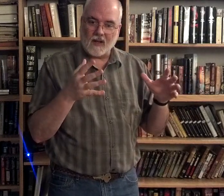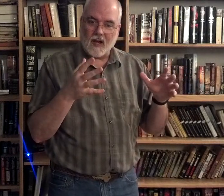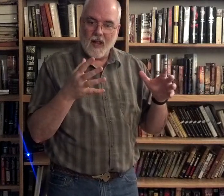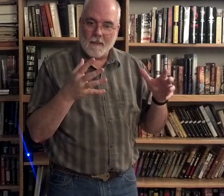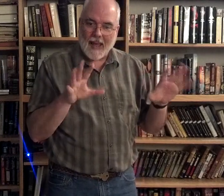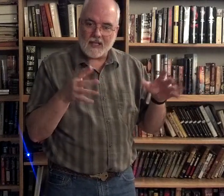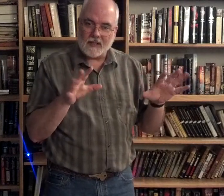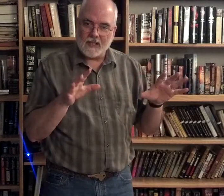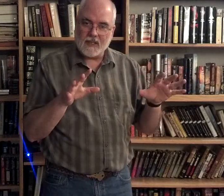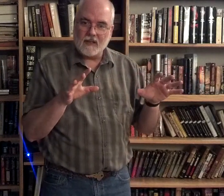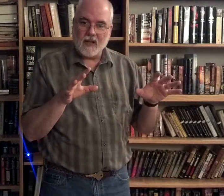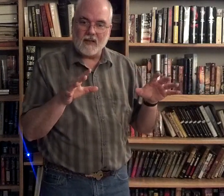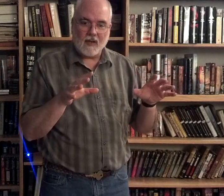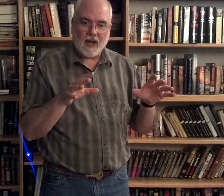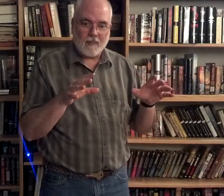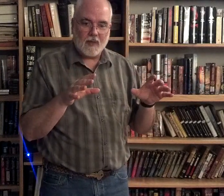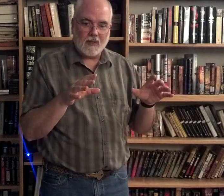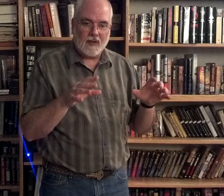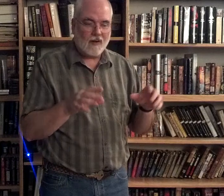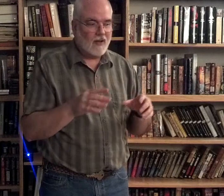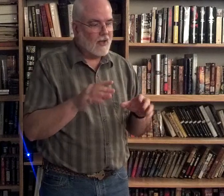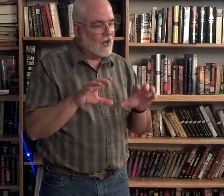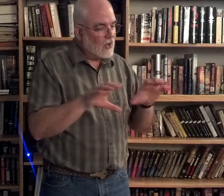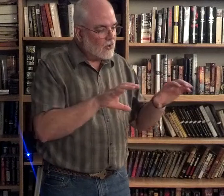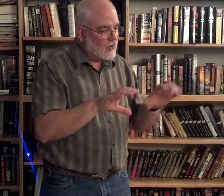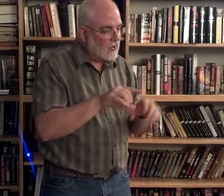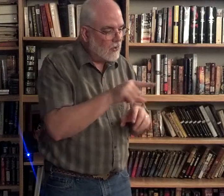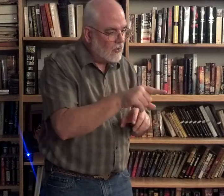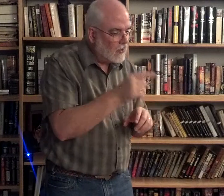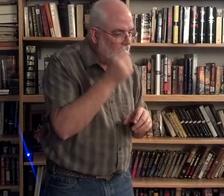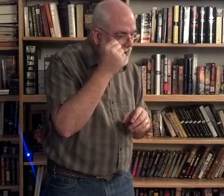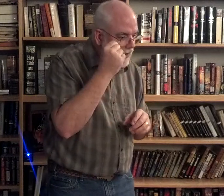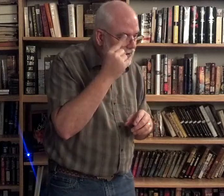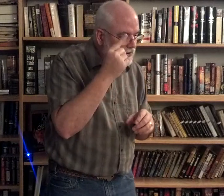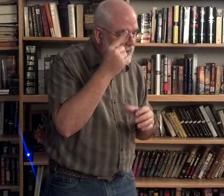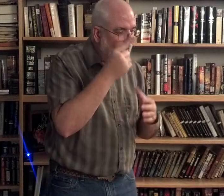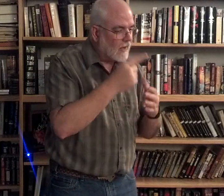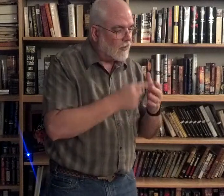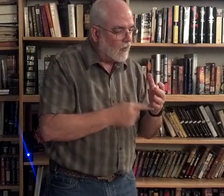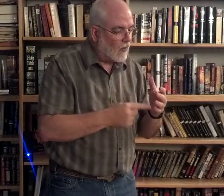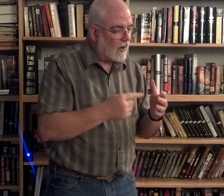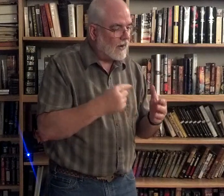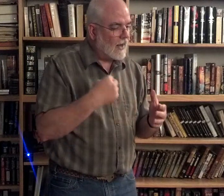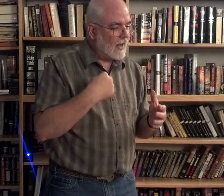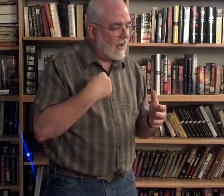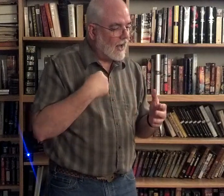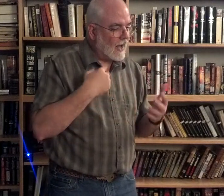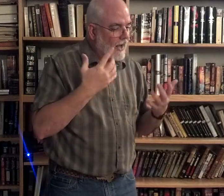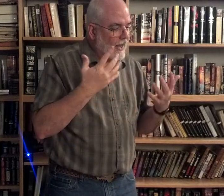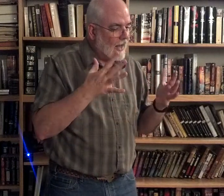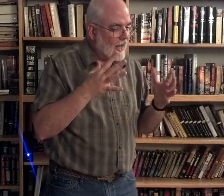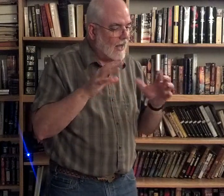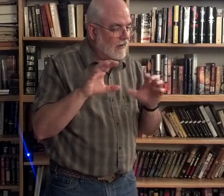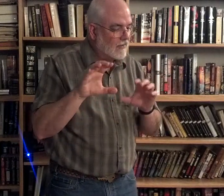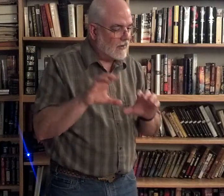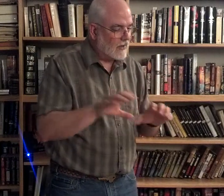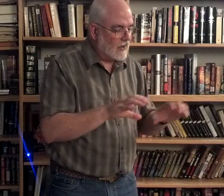past tense thing that happened in there? Do you understand what I have done?